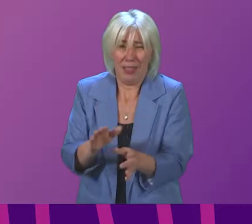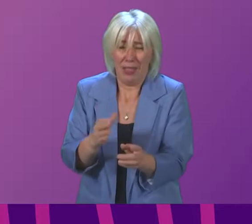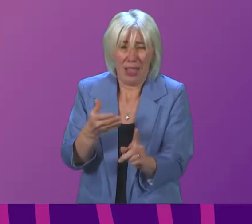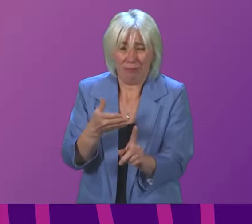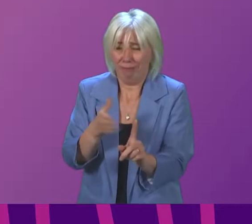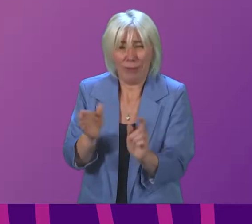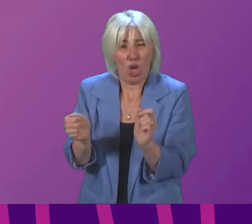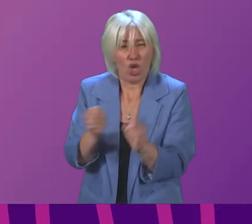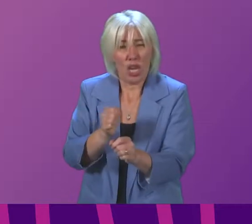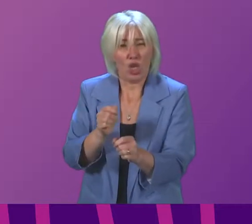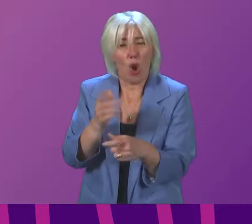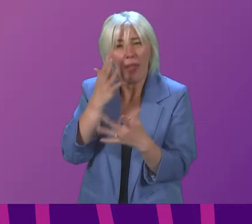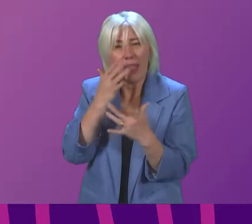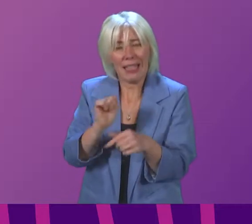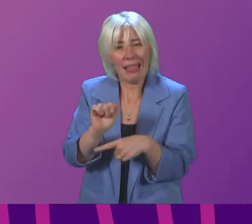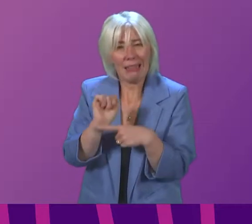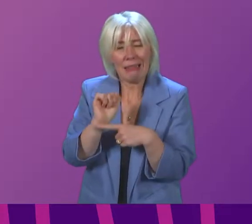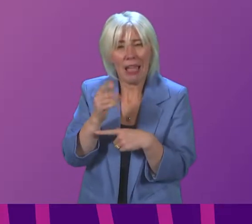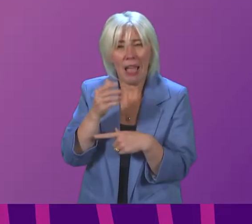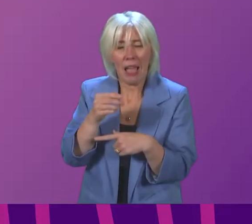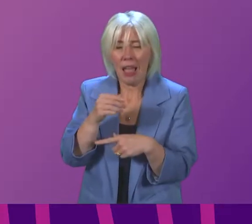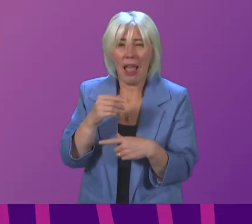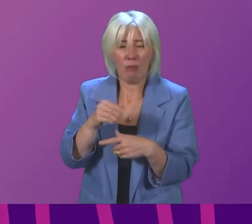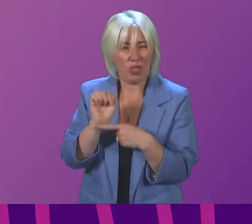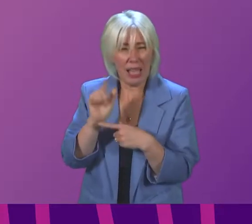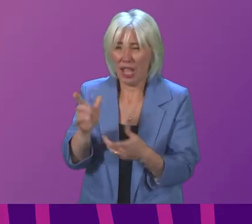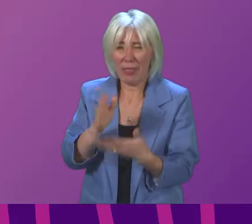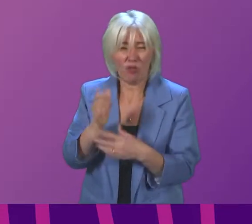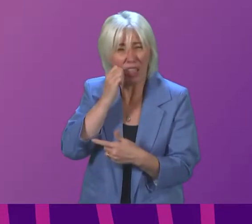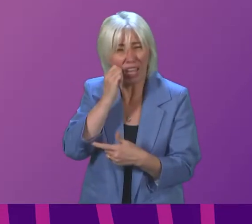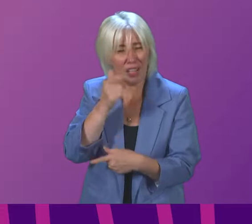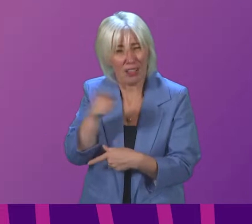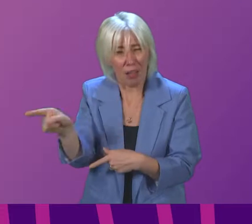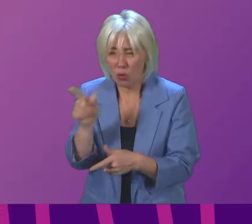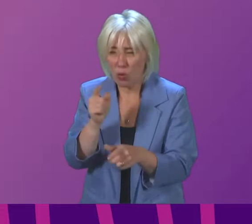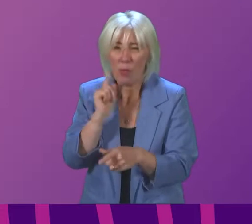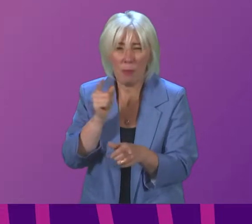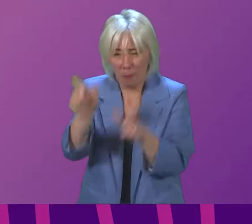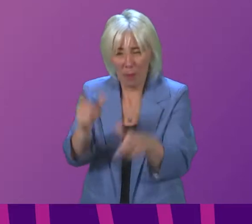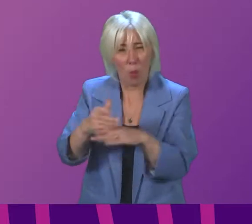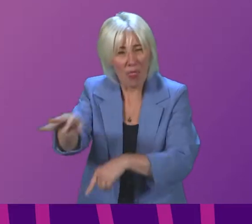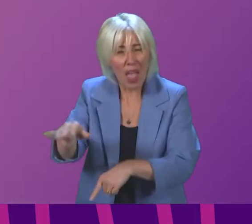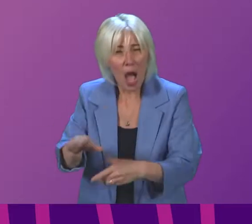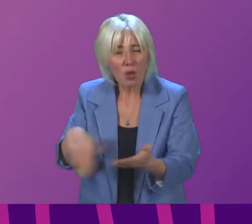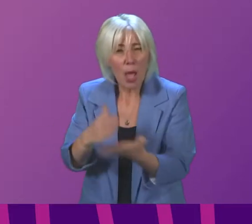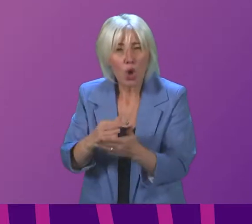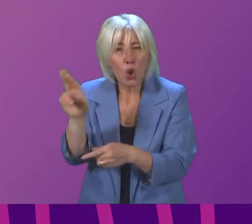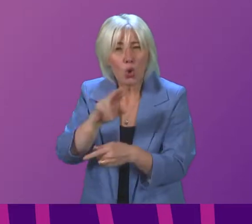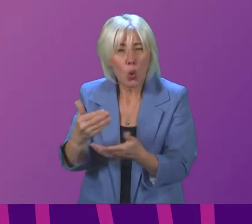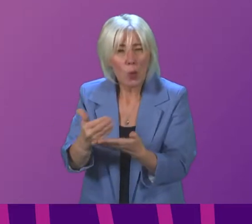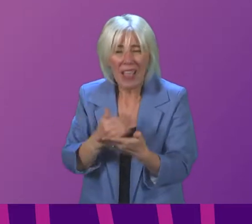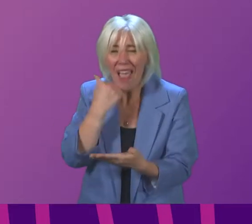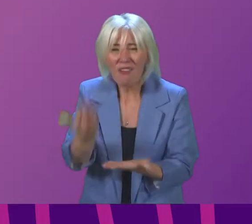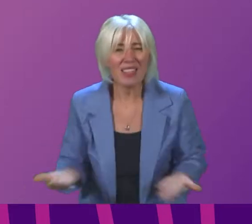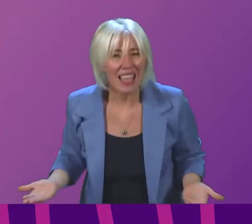the position of Test and Protect it is an insult to those who are working in Test and Protect to help schools stay safe every single